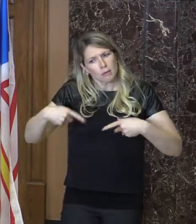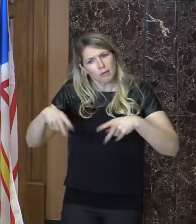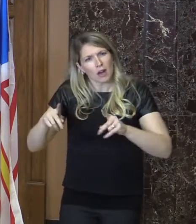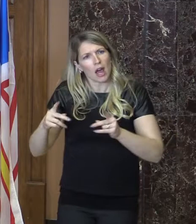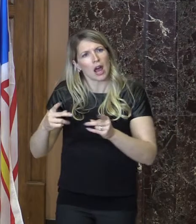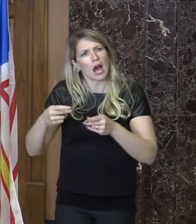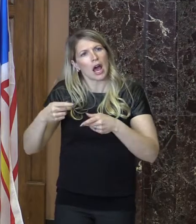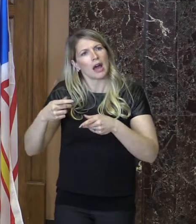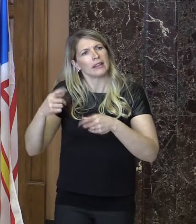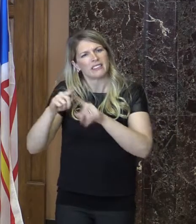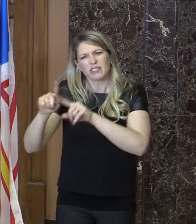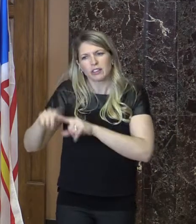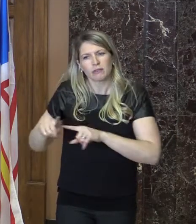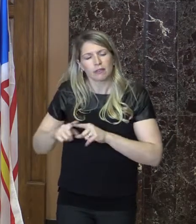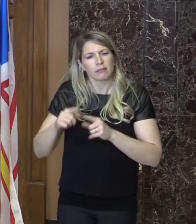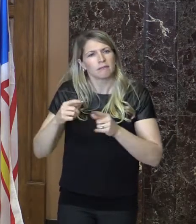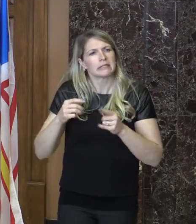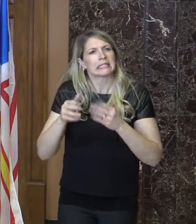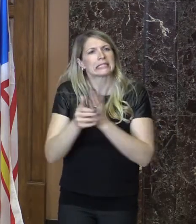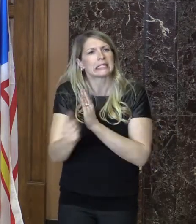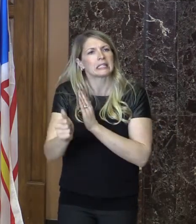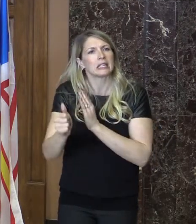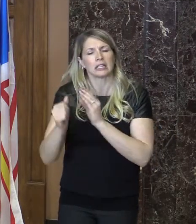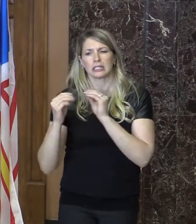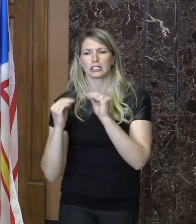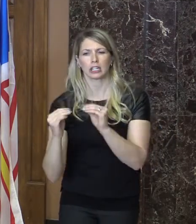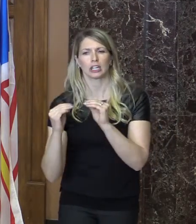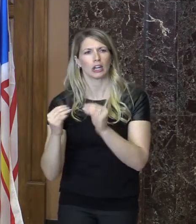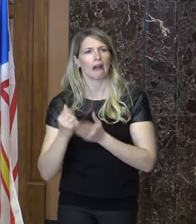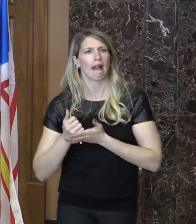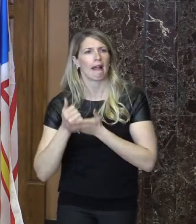levels of competition that is required for you to be successful.